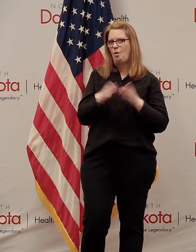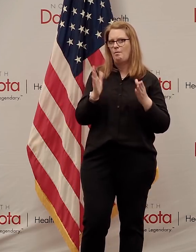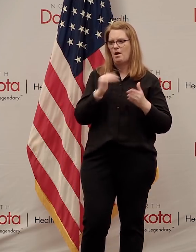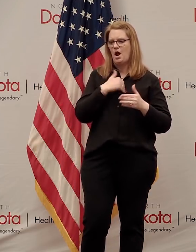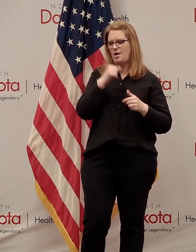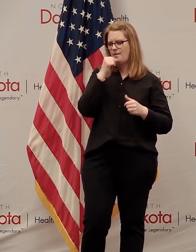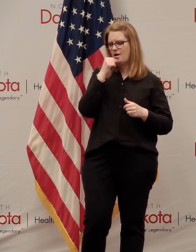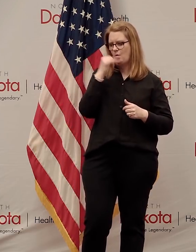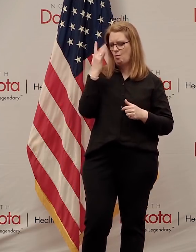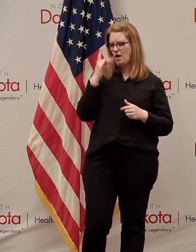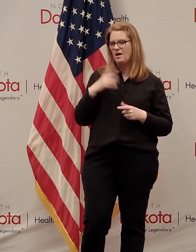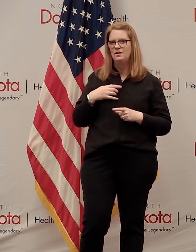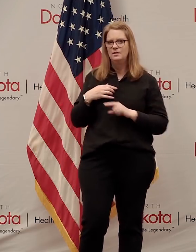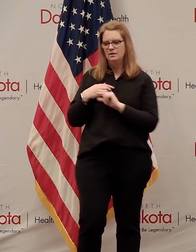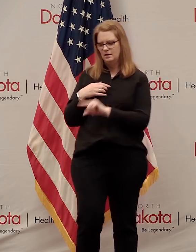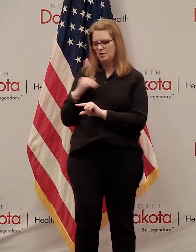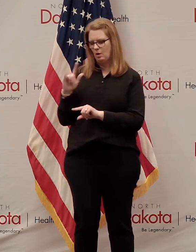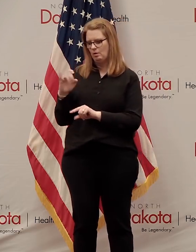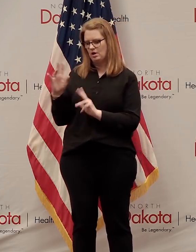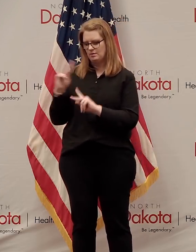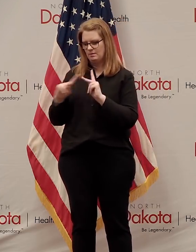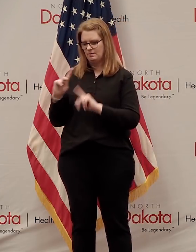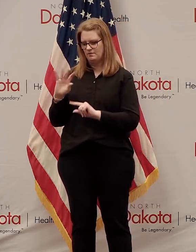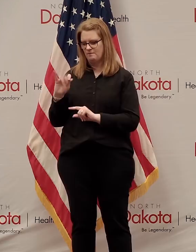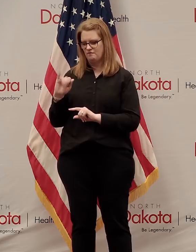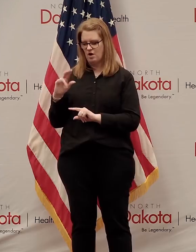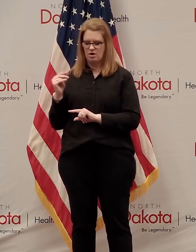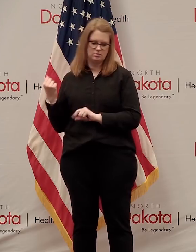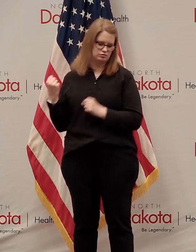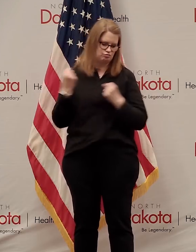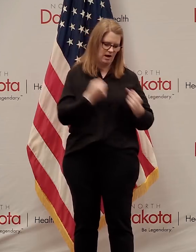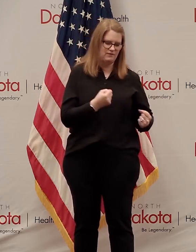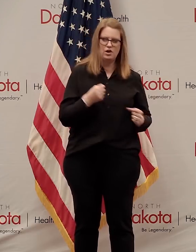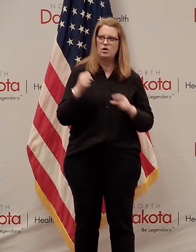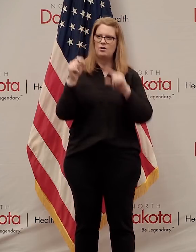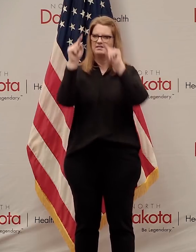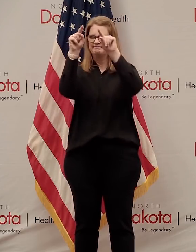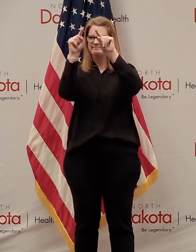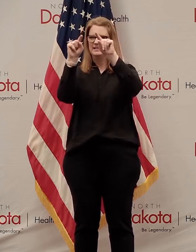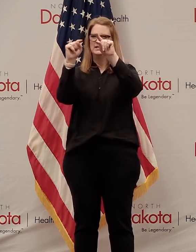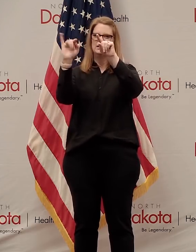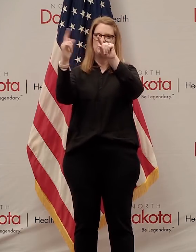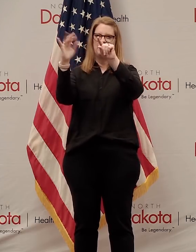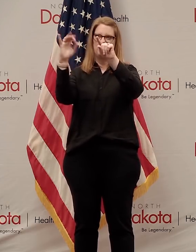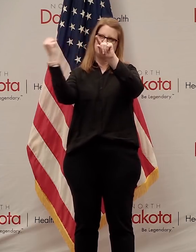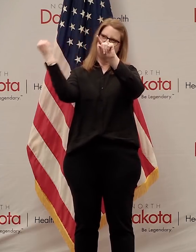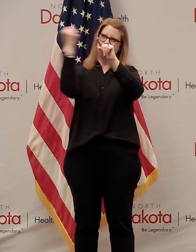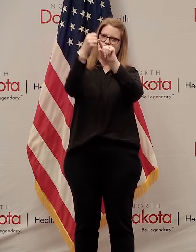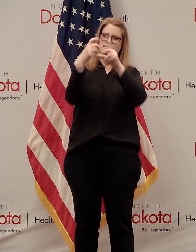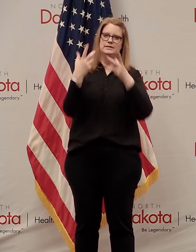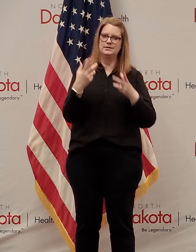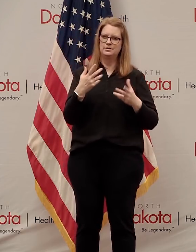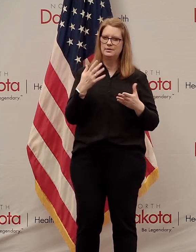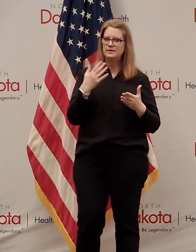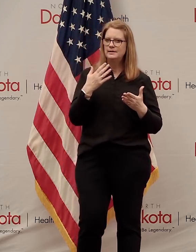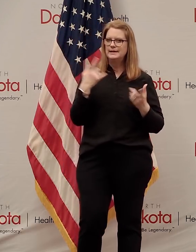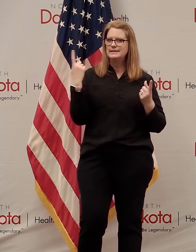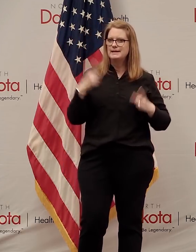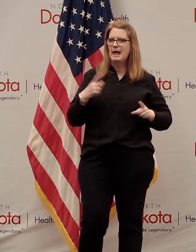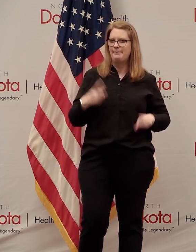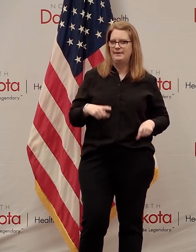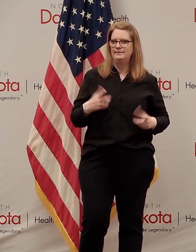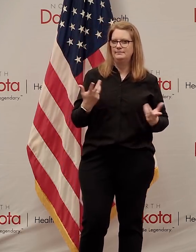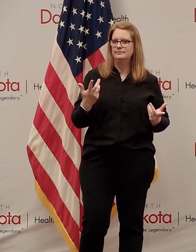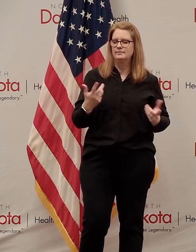we don't want to have 100 people from Fargo or Grand Forks here. So, I mean, this, this happens, we know it's happening in other parts of the state and we'll see this